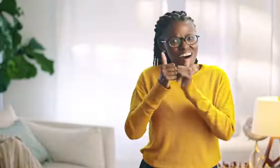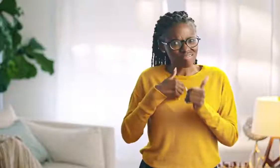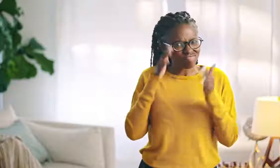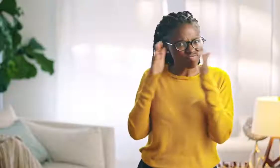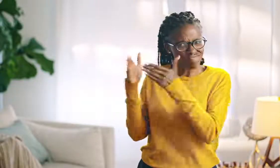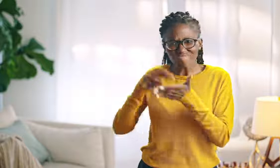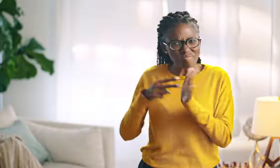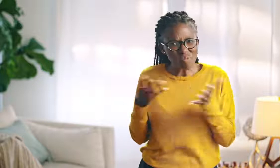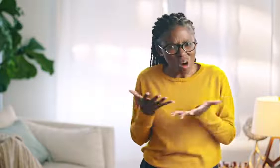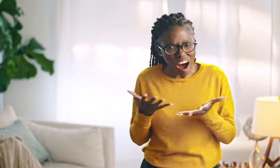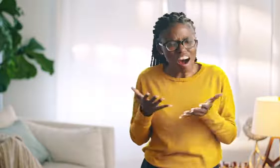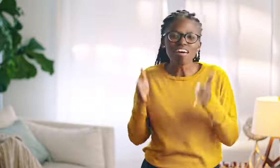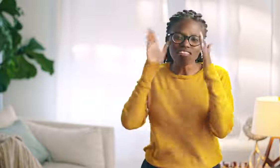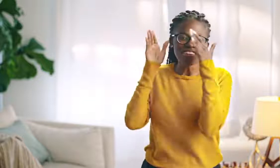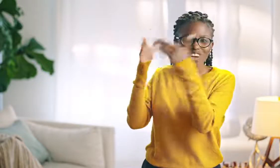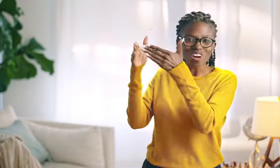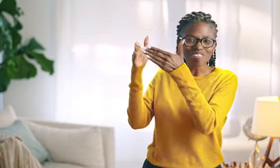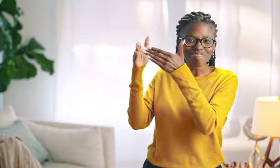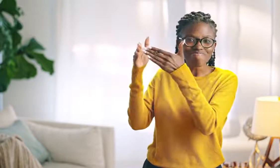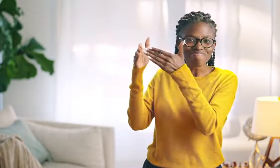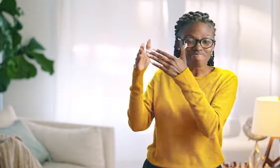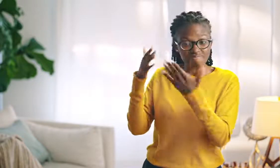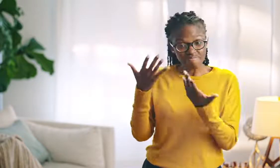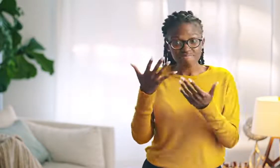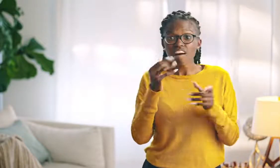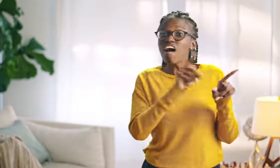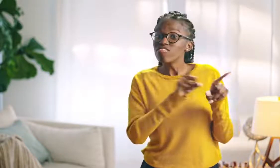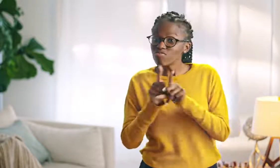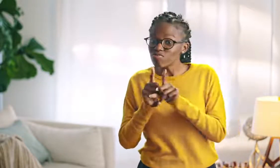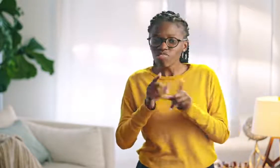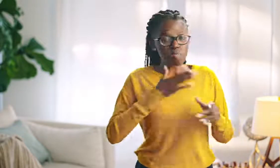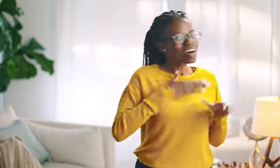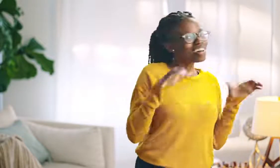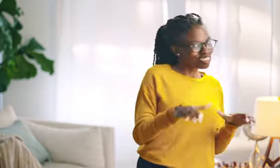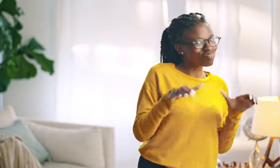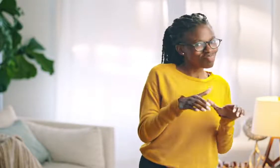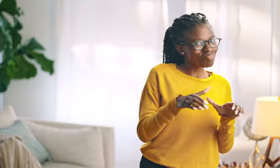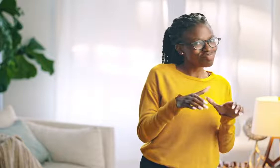How I hear Him is turning my attention to Him. It's through my actions.